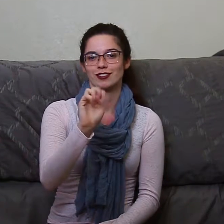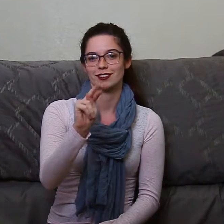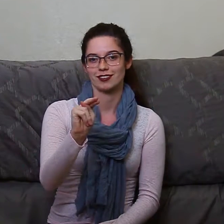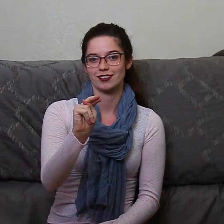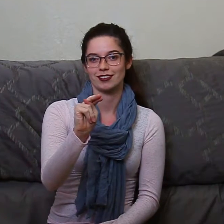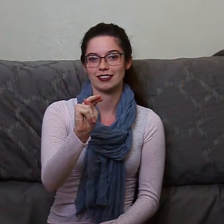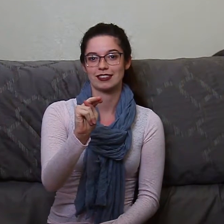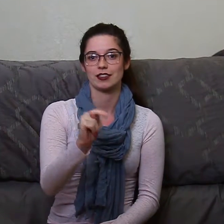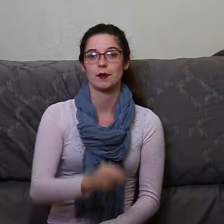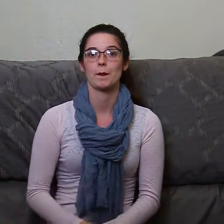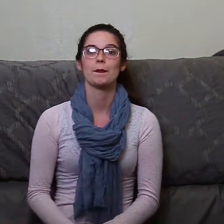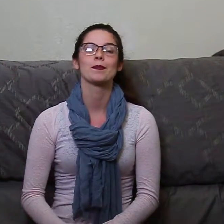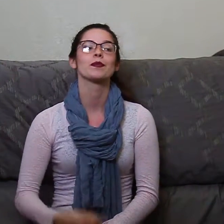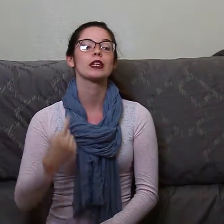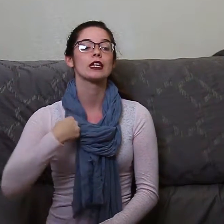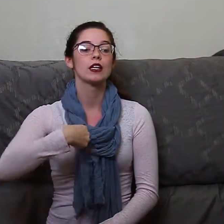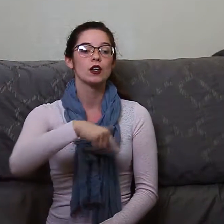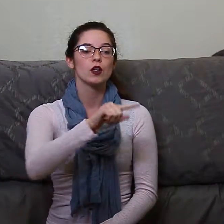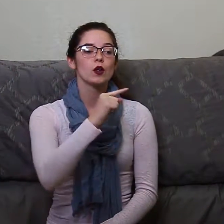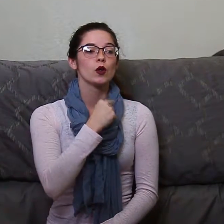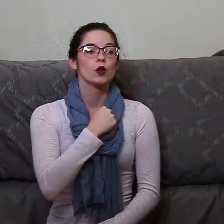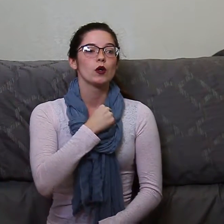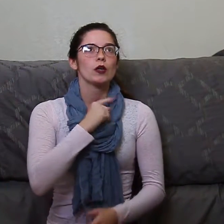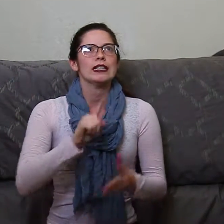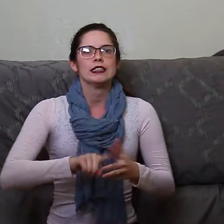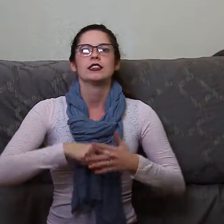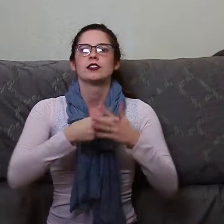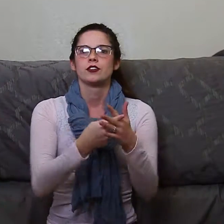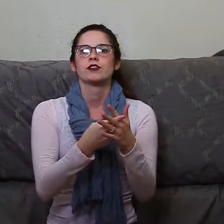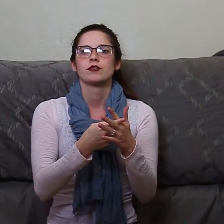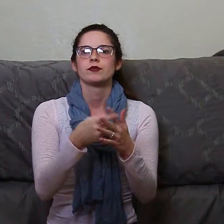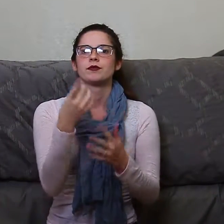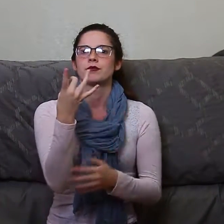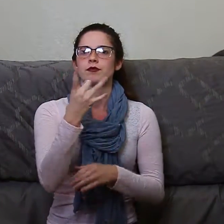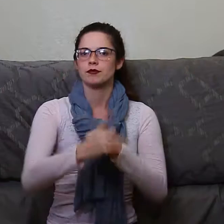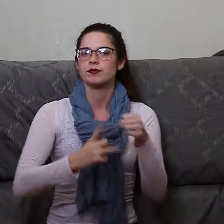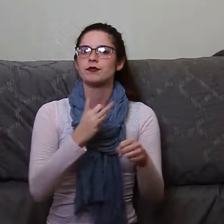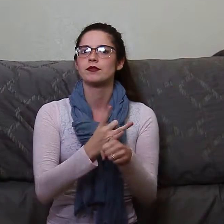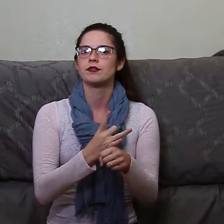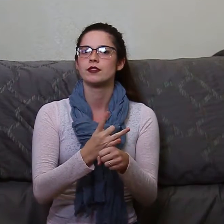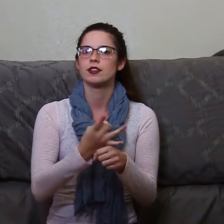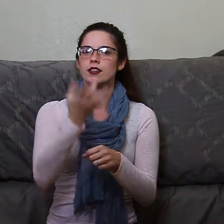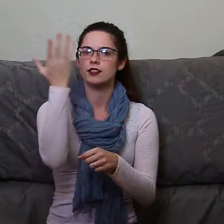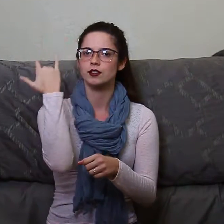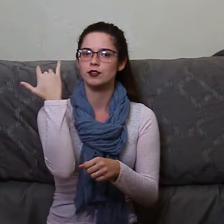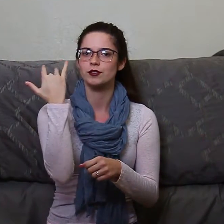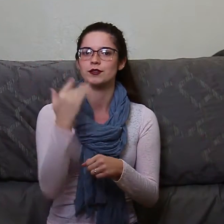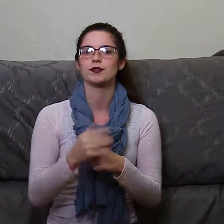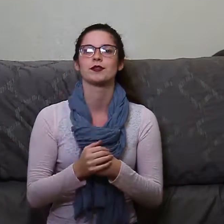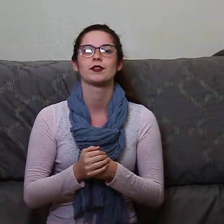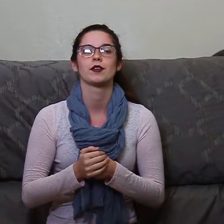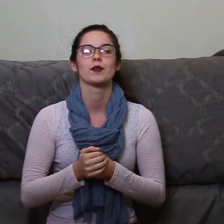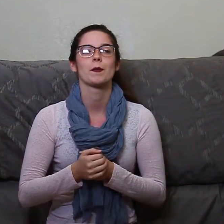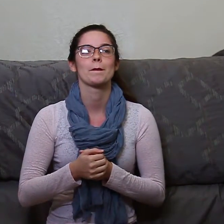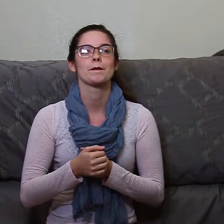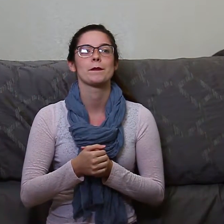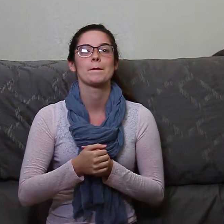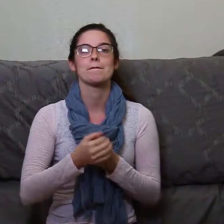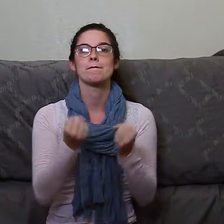We have been around for 18 years. We're in over 94 countries in terms of clients. And around 6,000